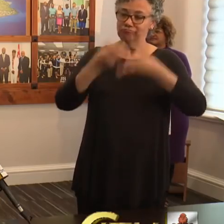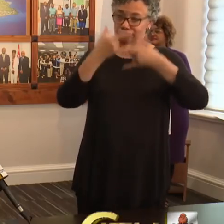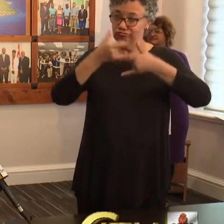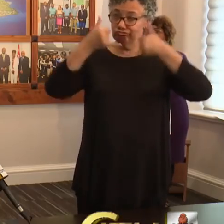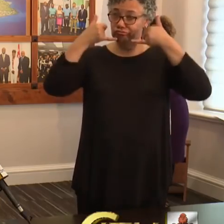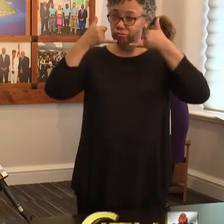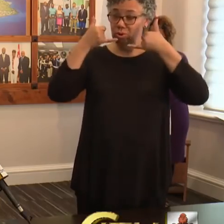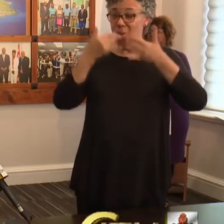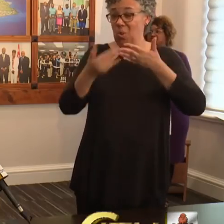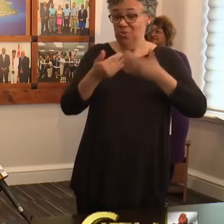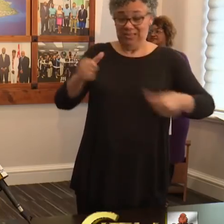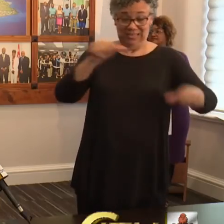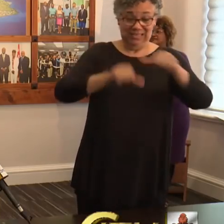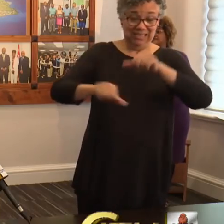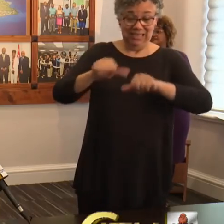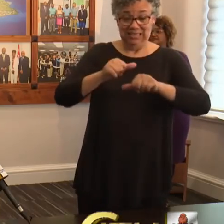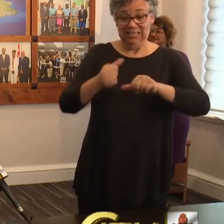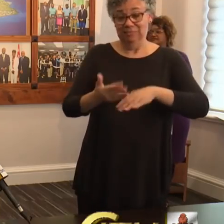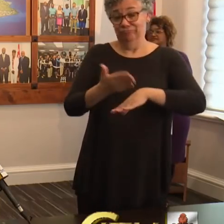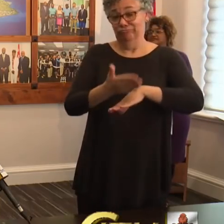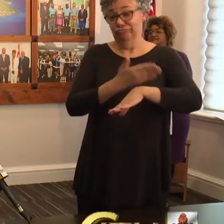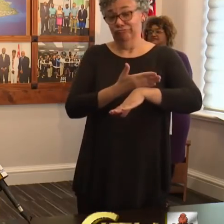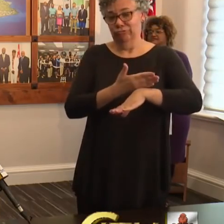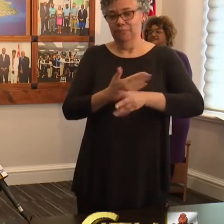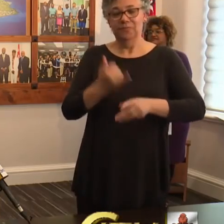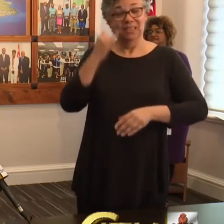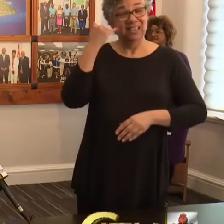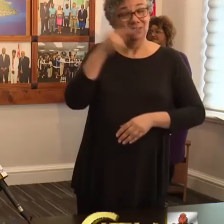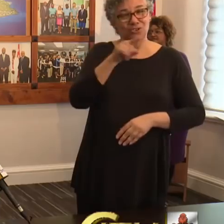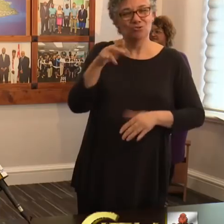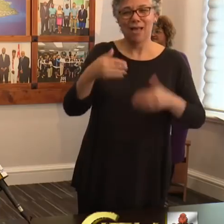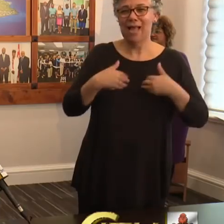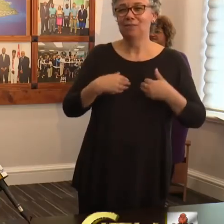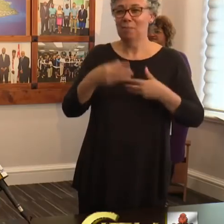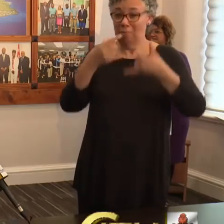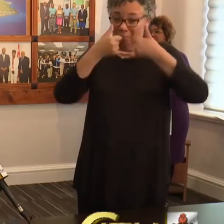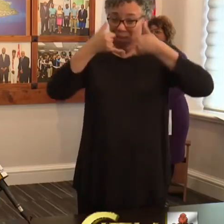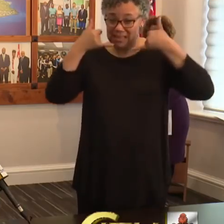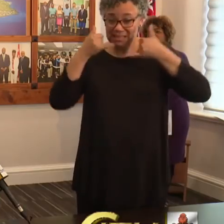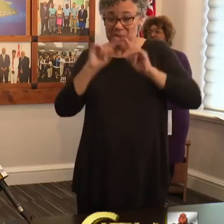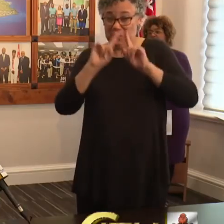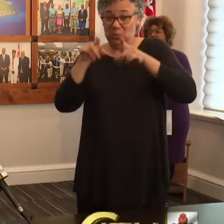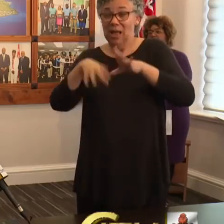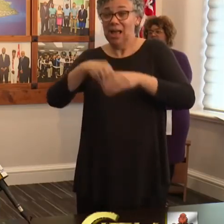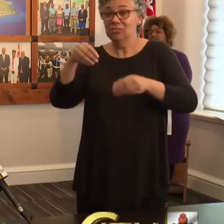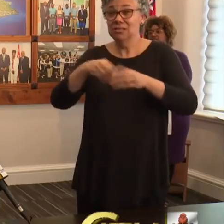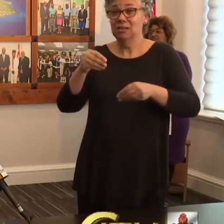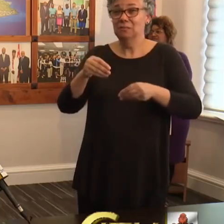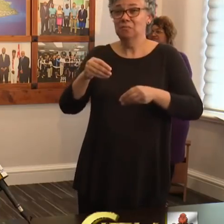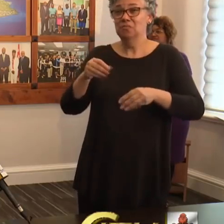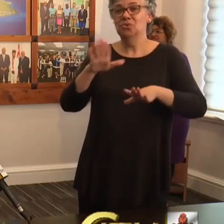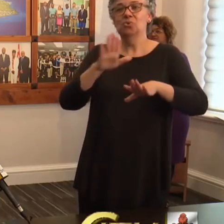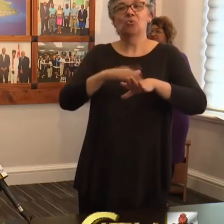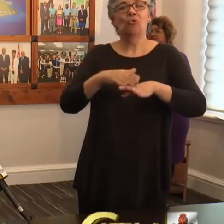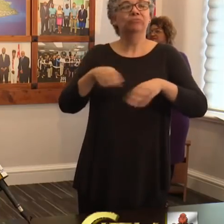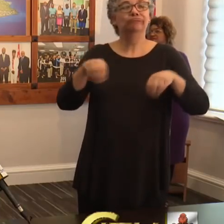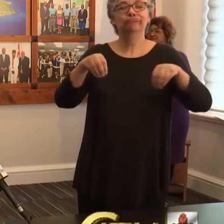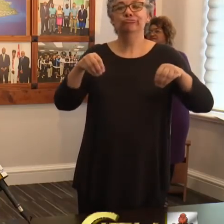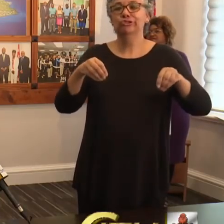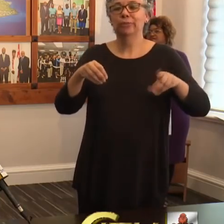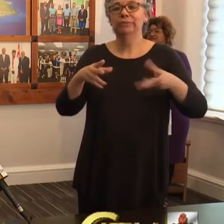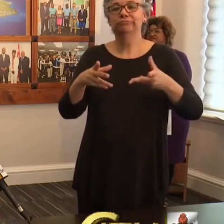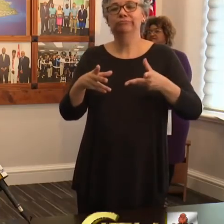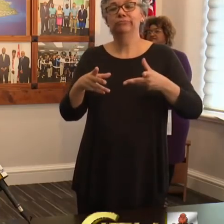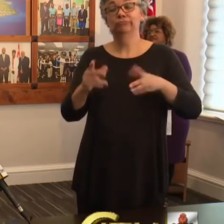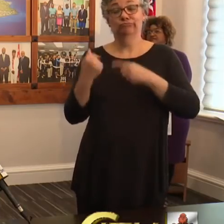is emerging in what we would encourage persons if they do have masks and if they are going out on their shopping items